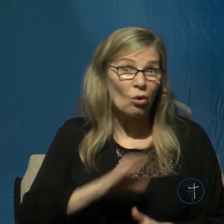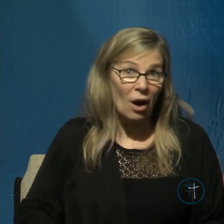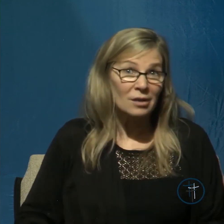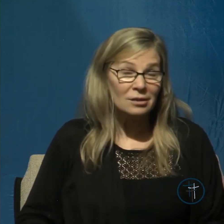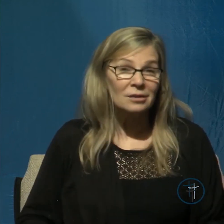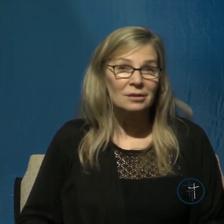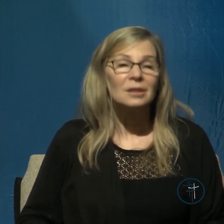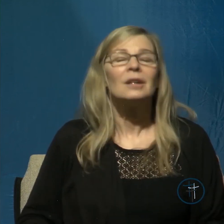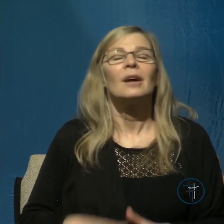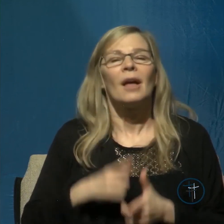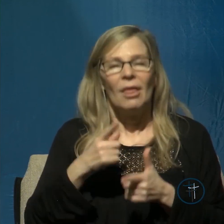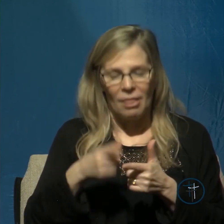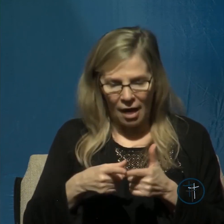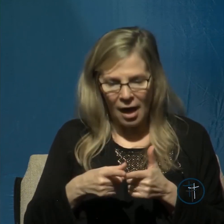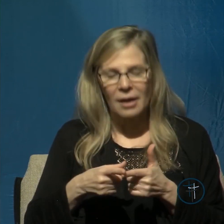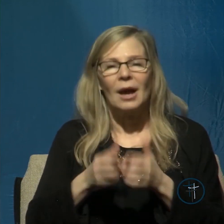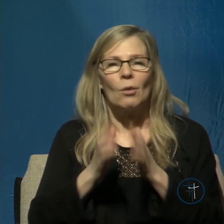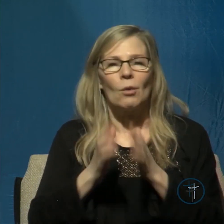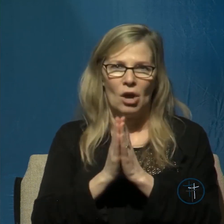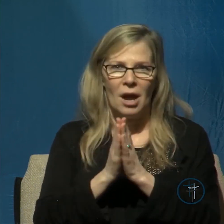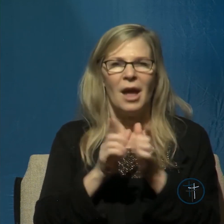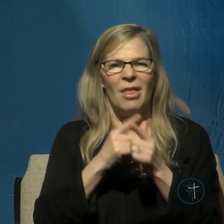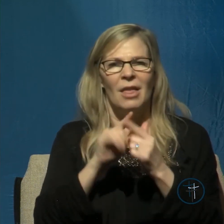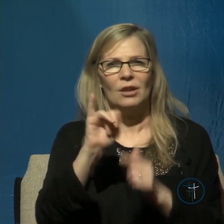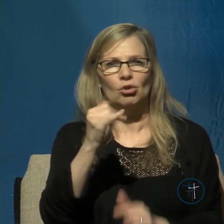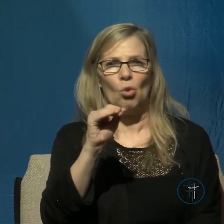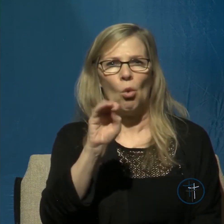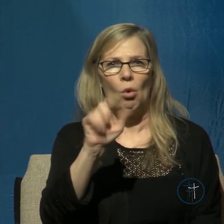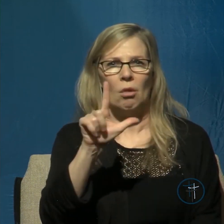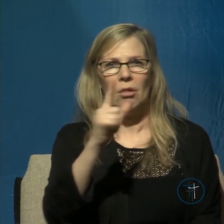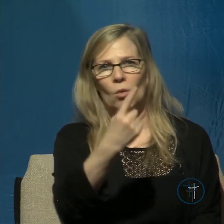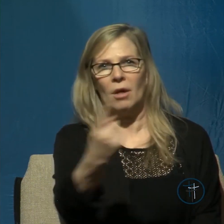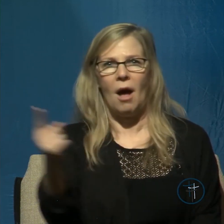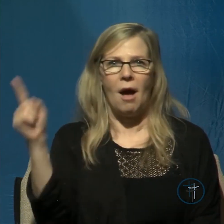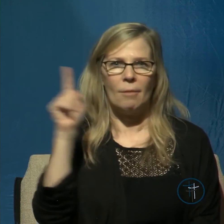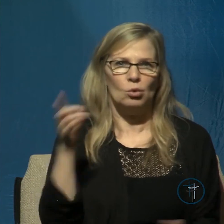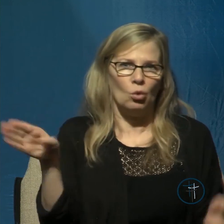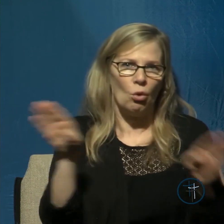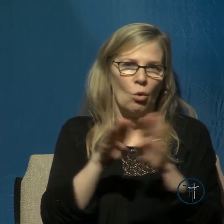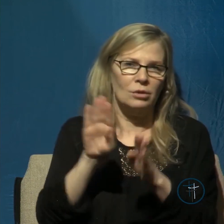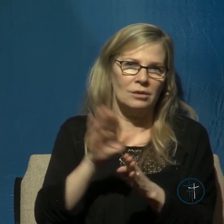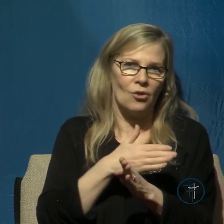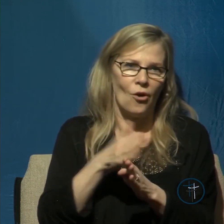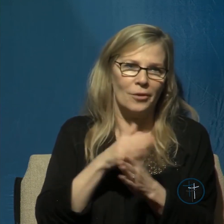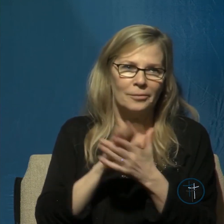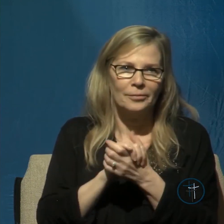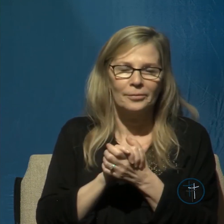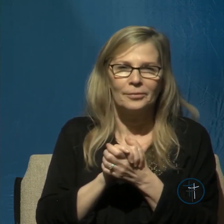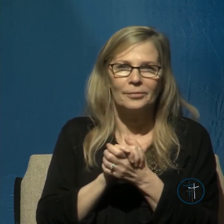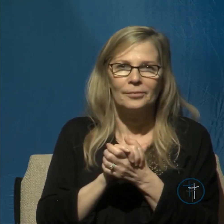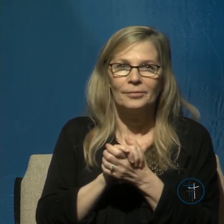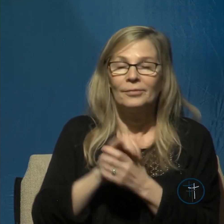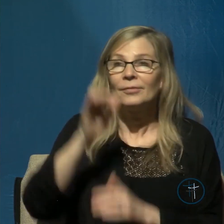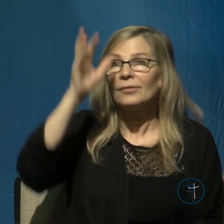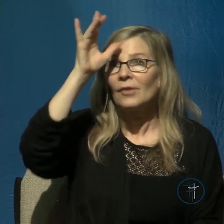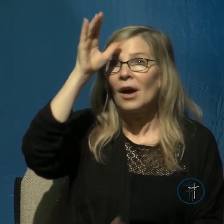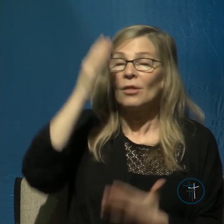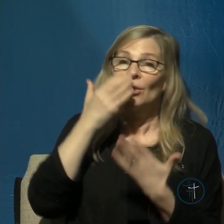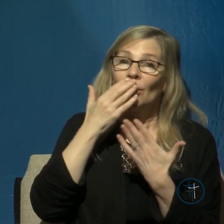come and close us in a song father we thank you that this magnificent psalm does speak to our hearts